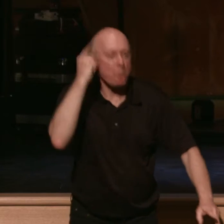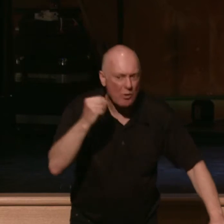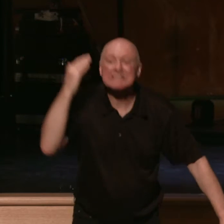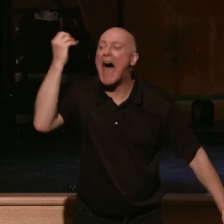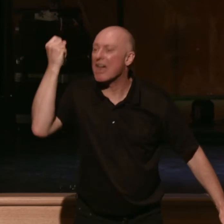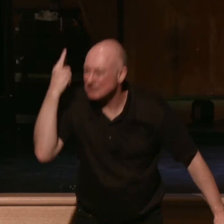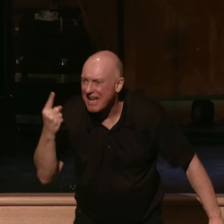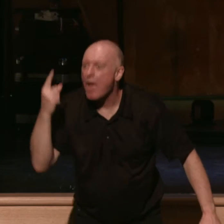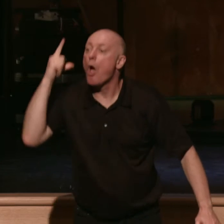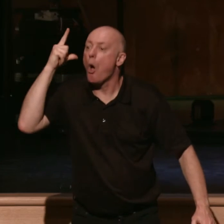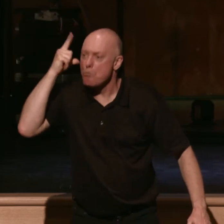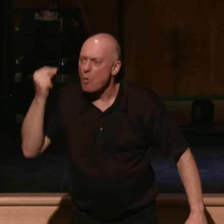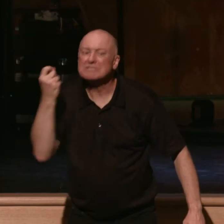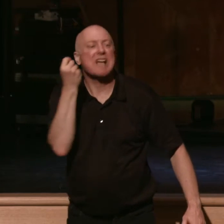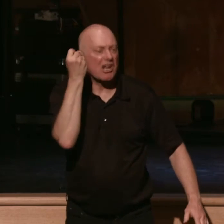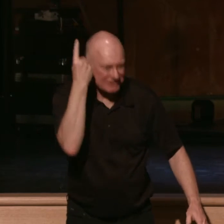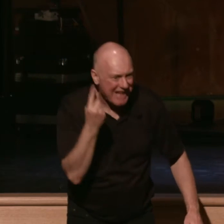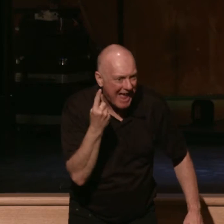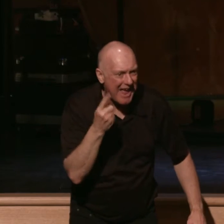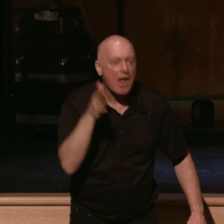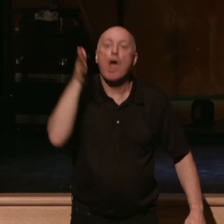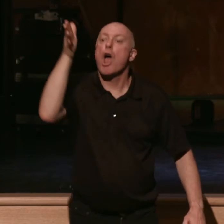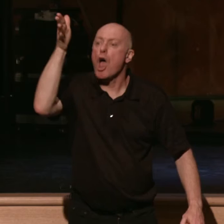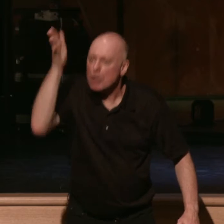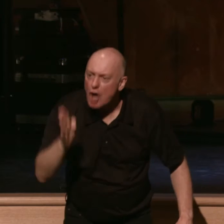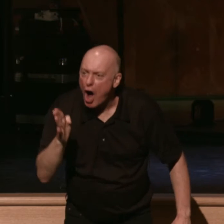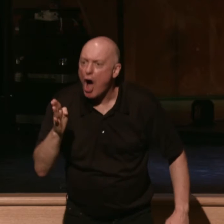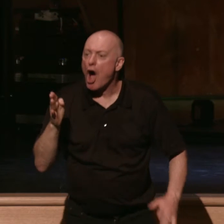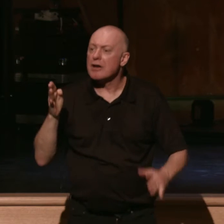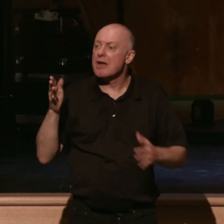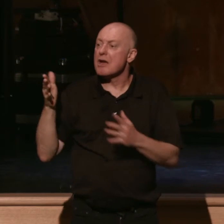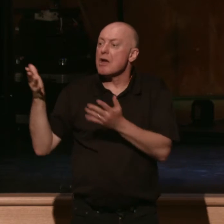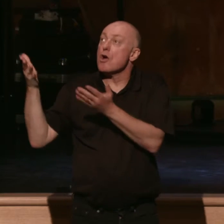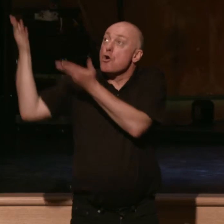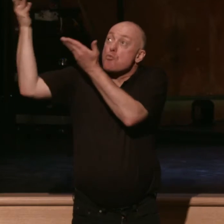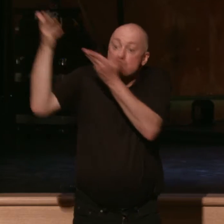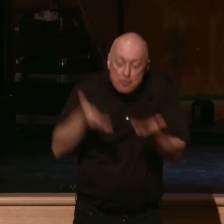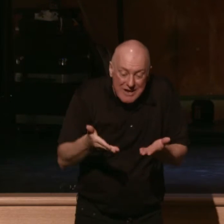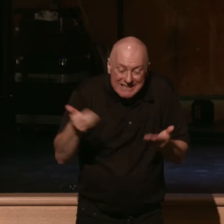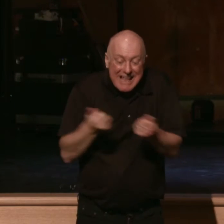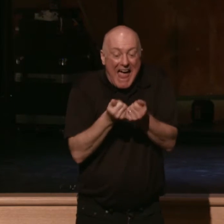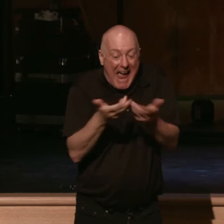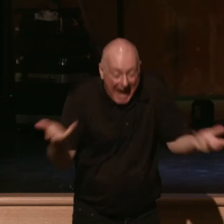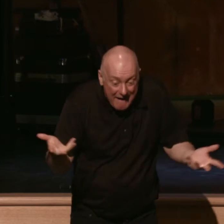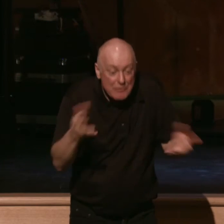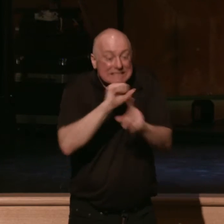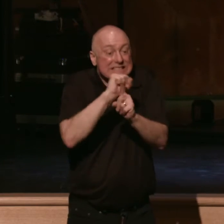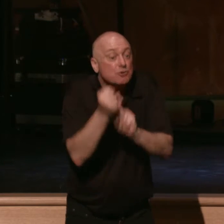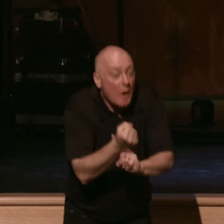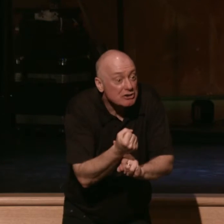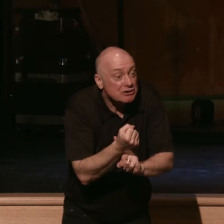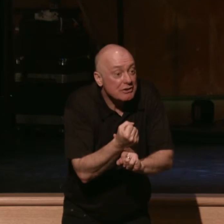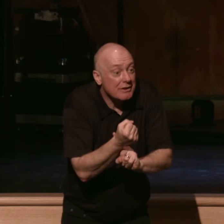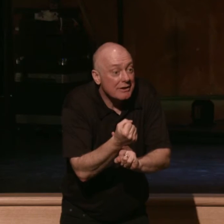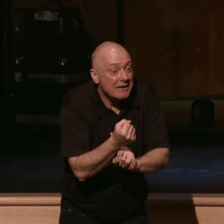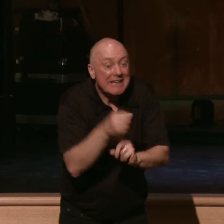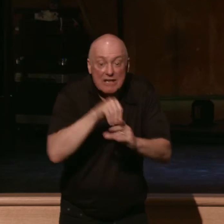Moses understands that God brings every situation into your life.